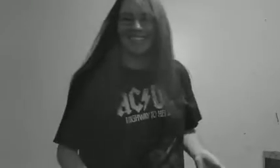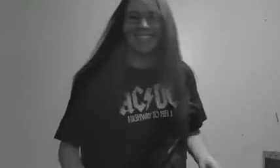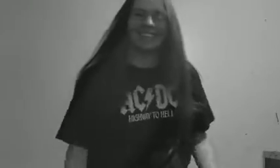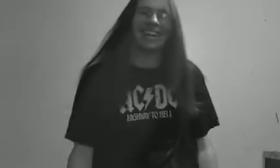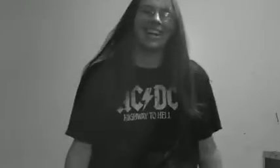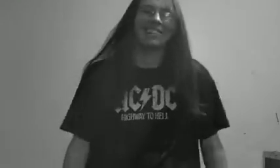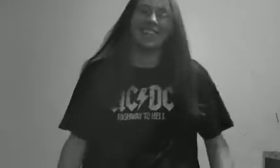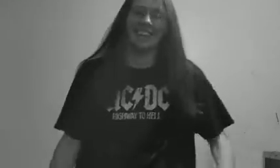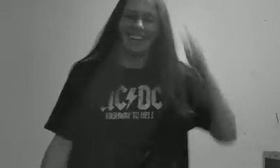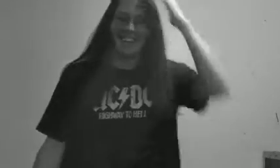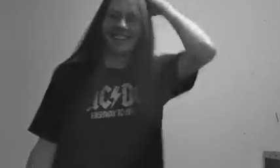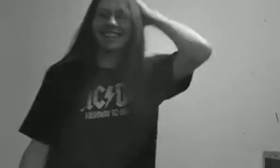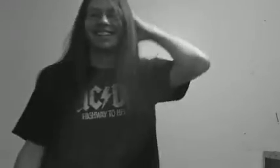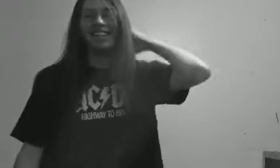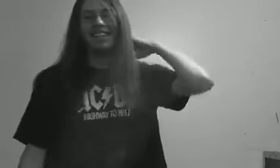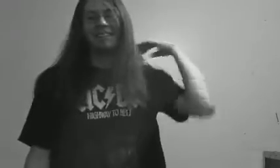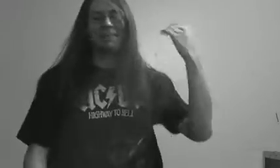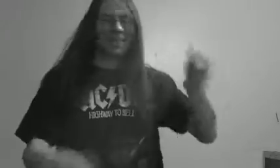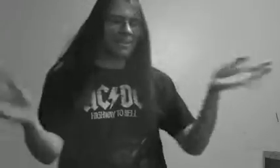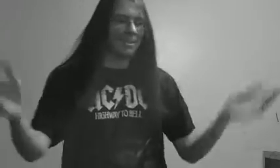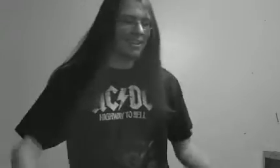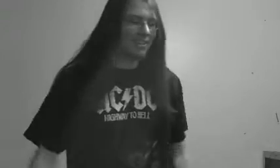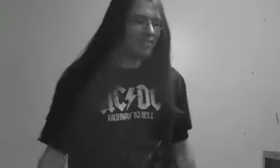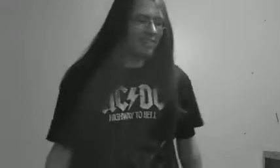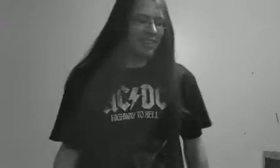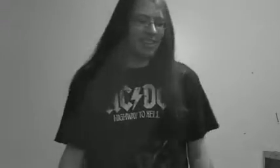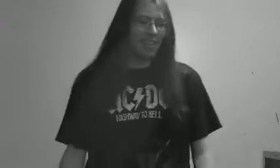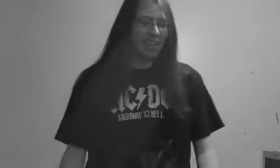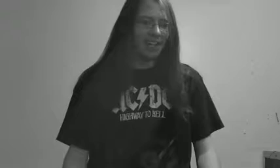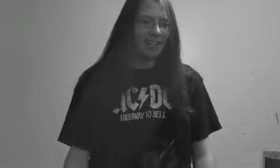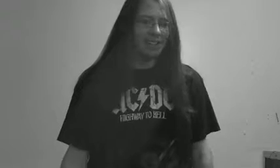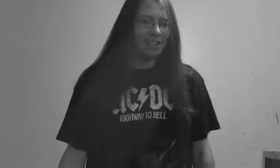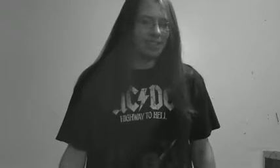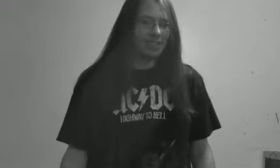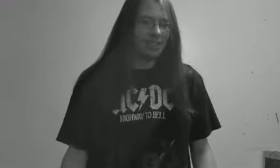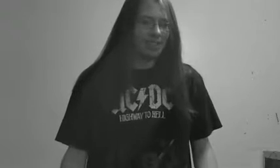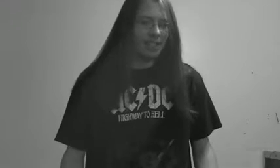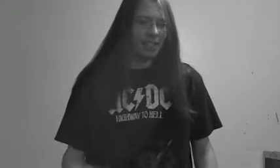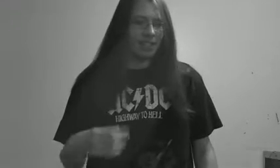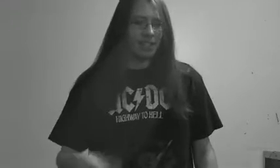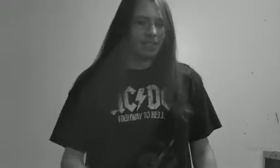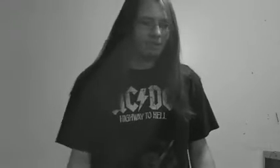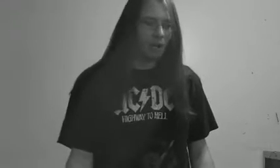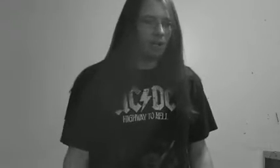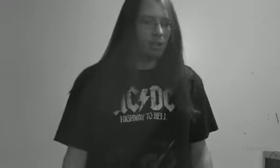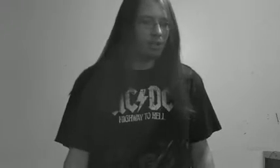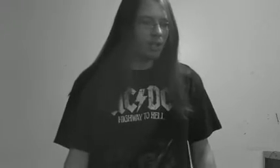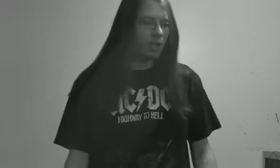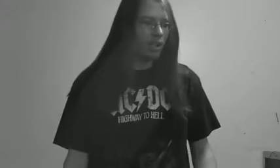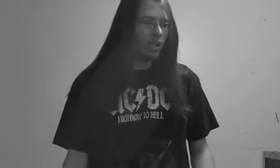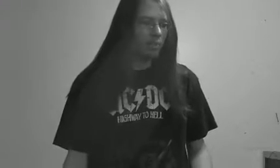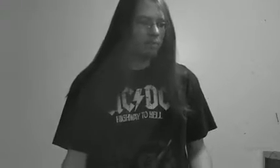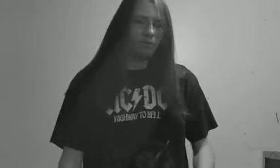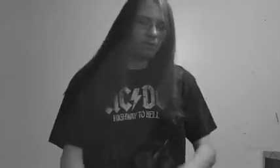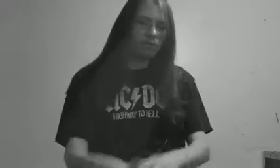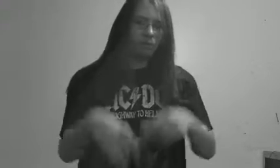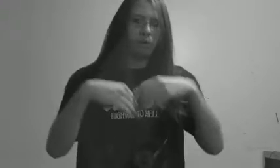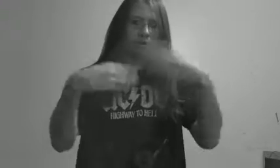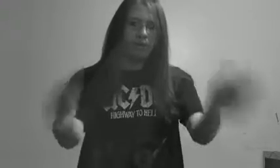Okay, I'm getting out of here. But, anyway. Yeah. Haircut tomorrow. Uh, throw some